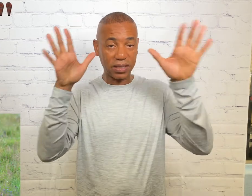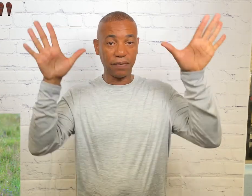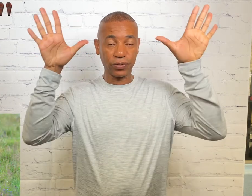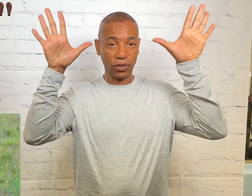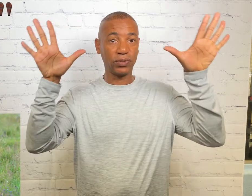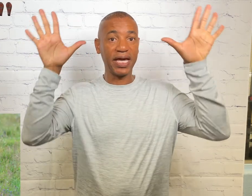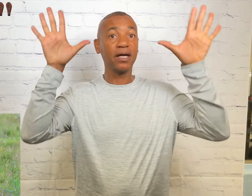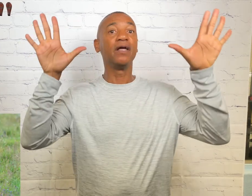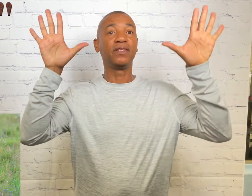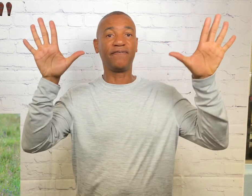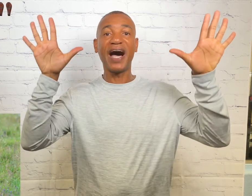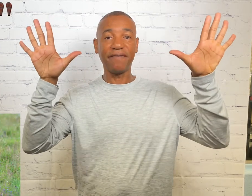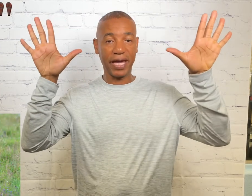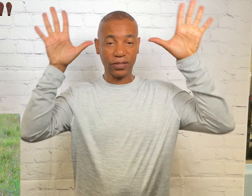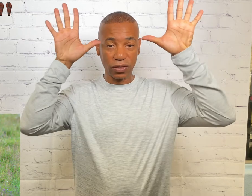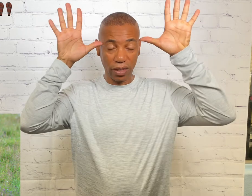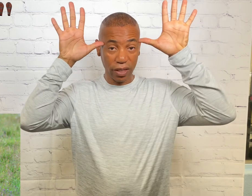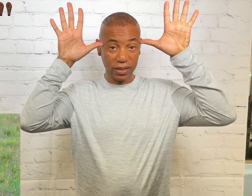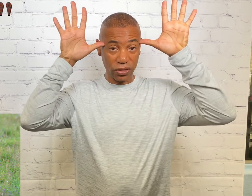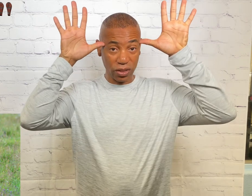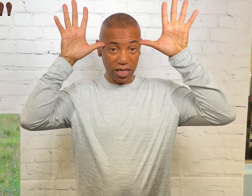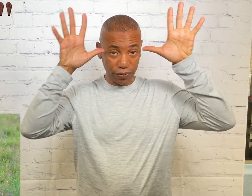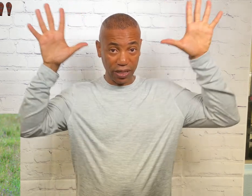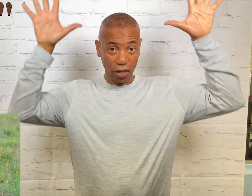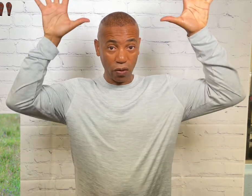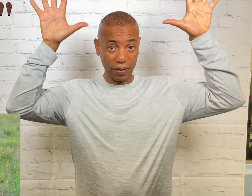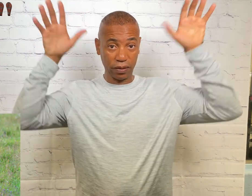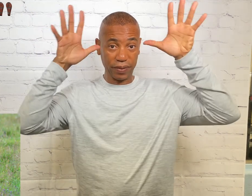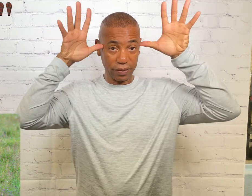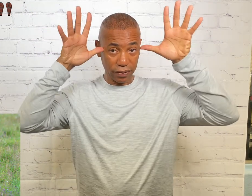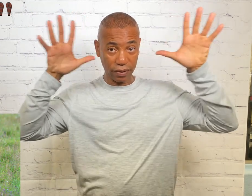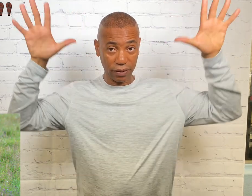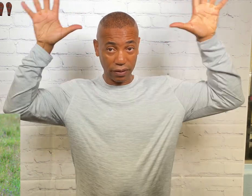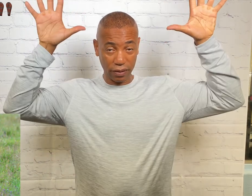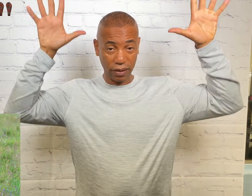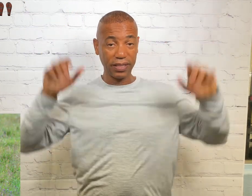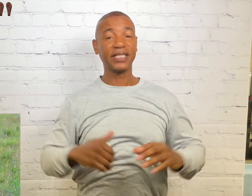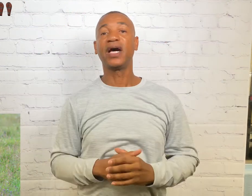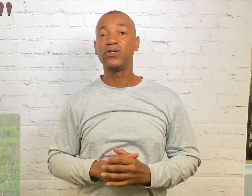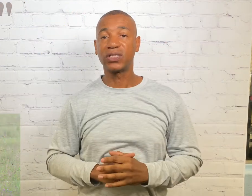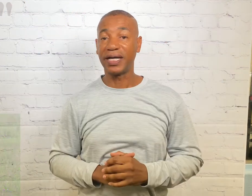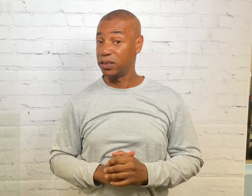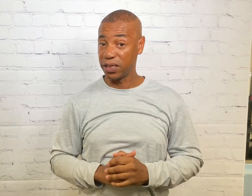temple so you take the five hands, touch the temples and go up a little bit. That's how you sign deer.